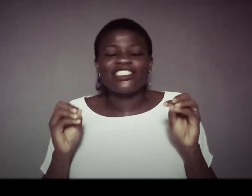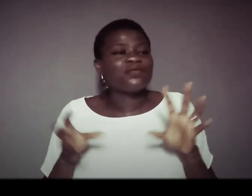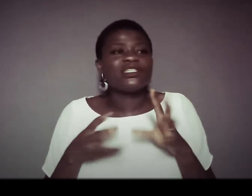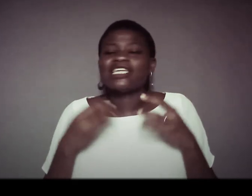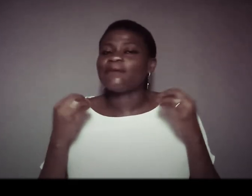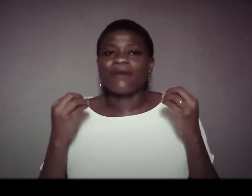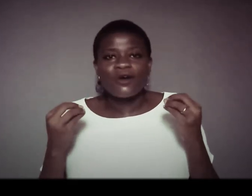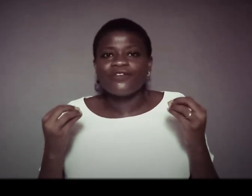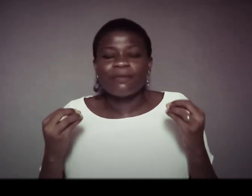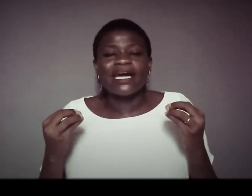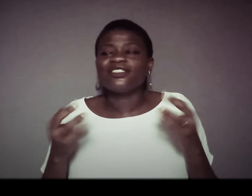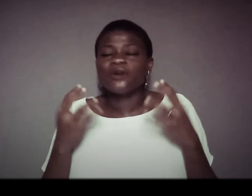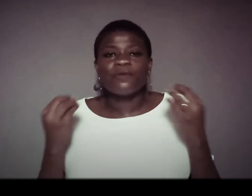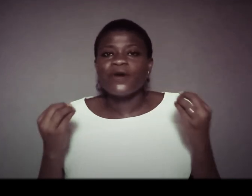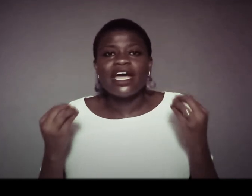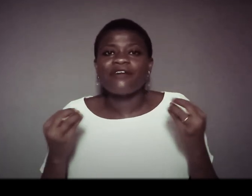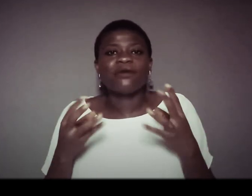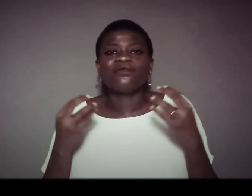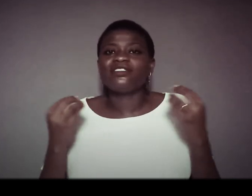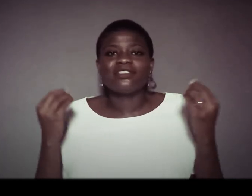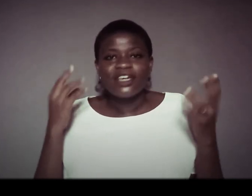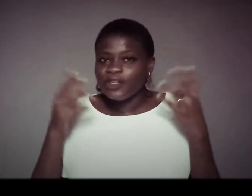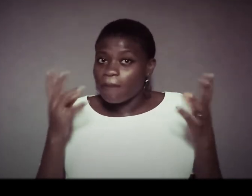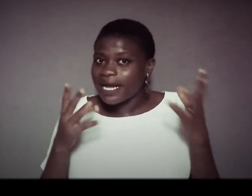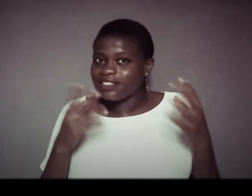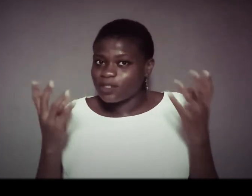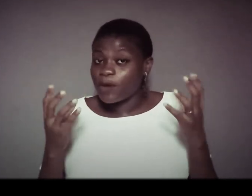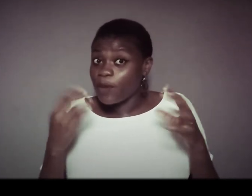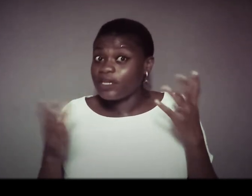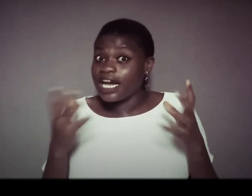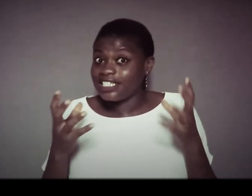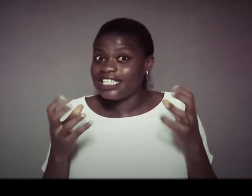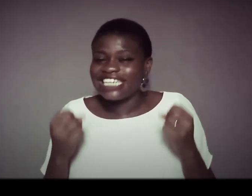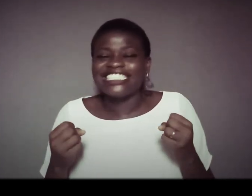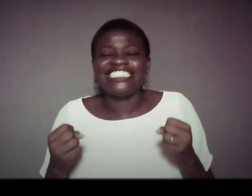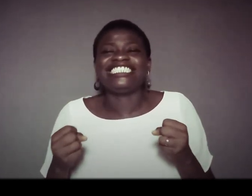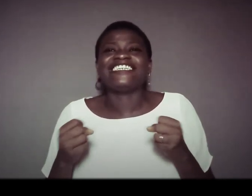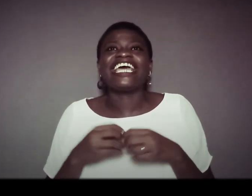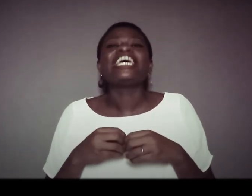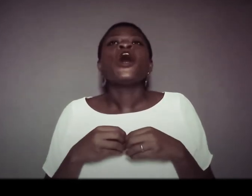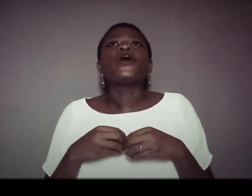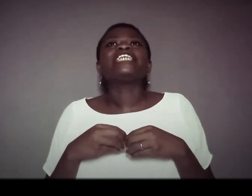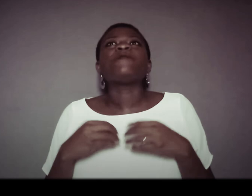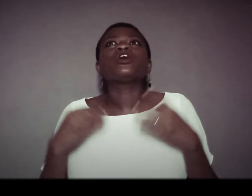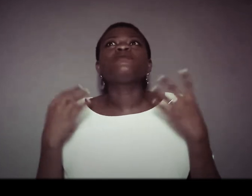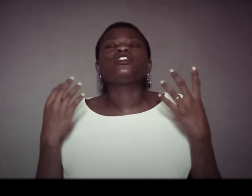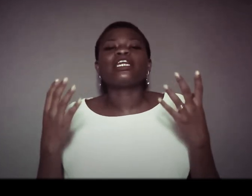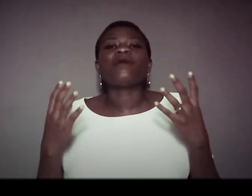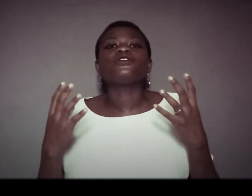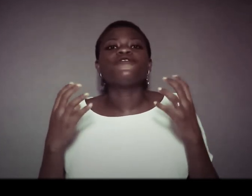just put it at the back of your mind somewhere around your mind somewhere where you can easily assess it okay okay so i'm going to be talking about the